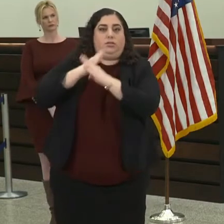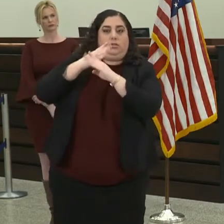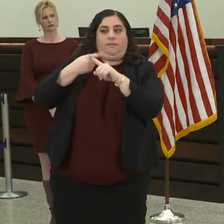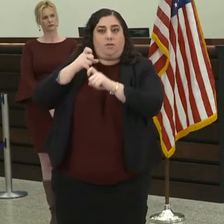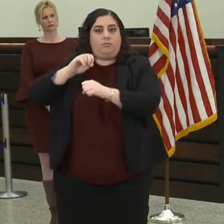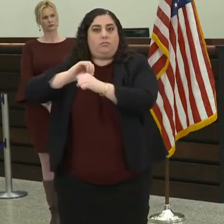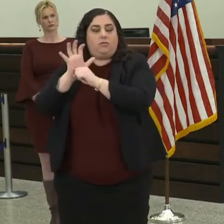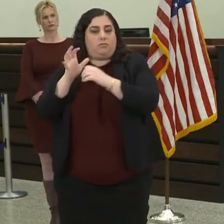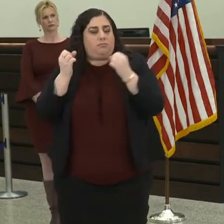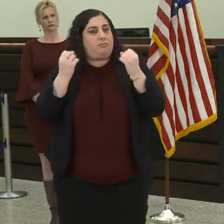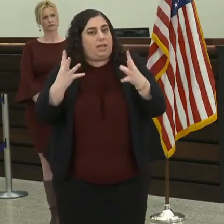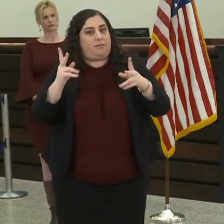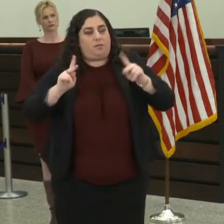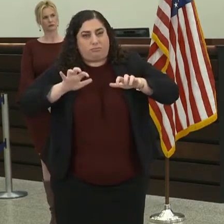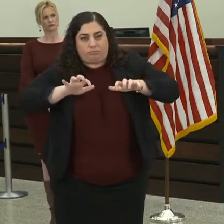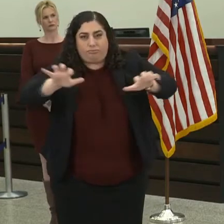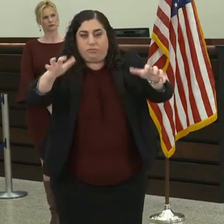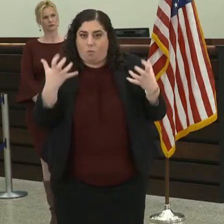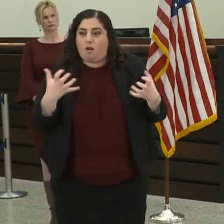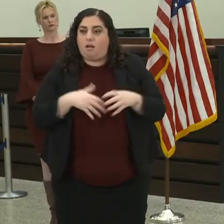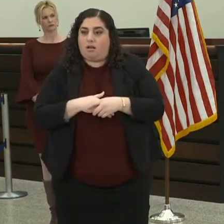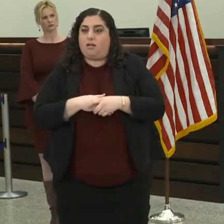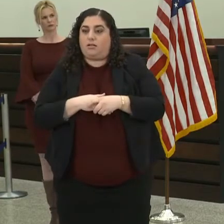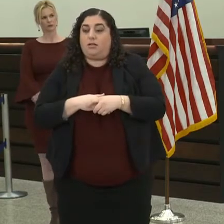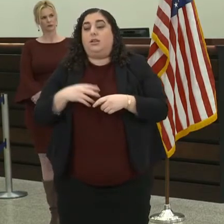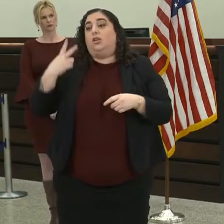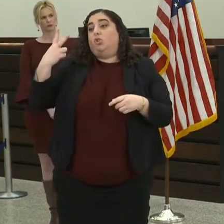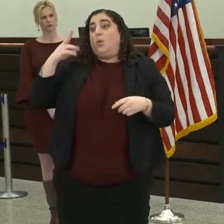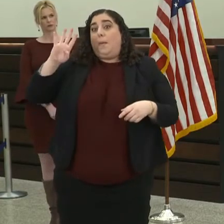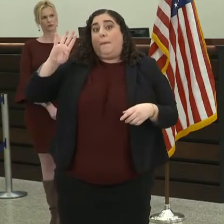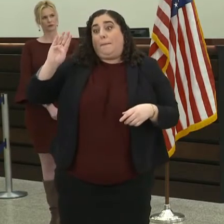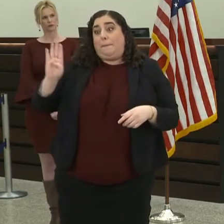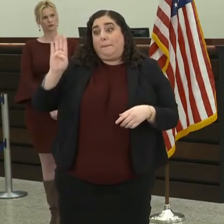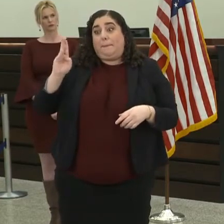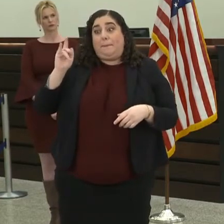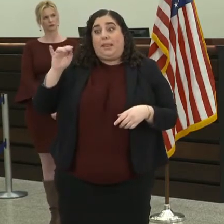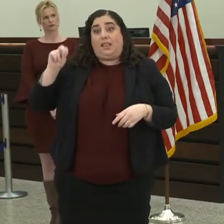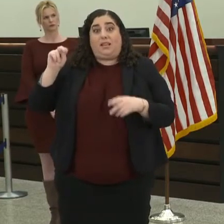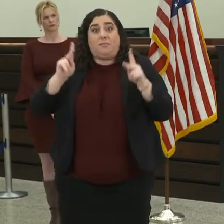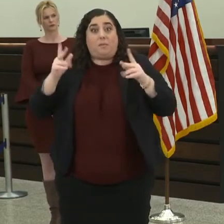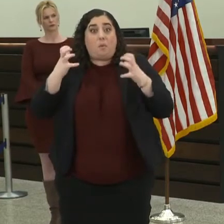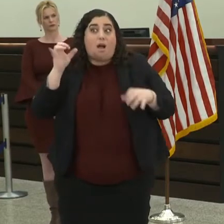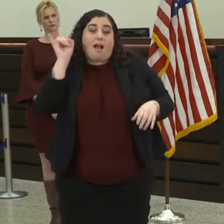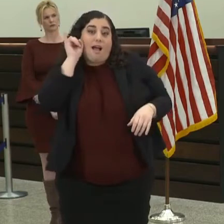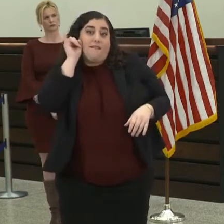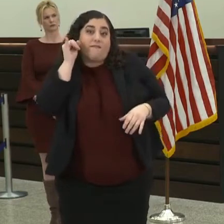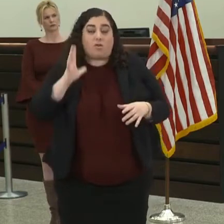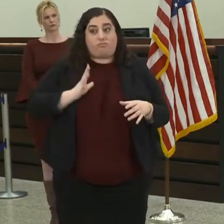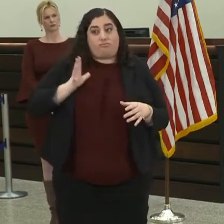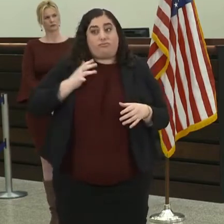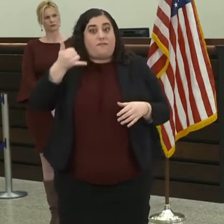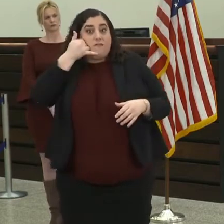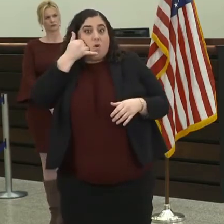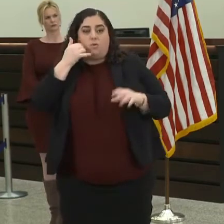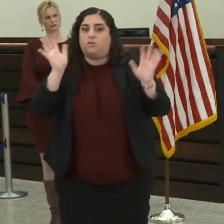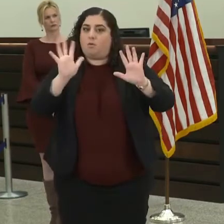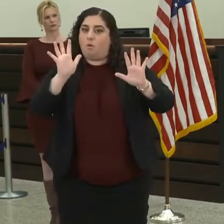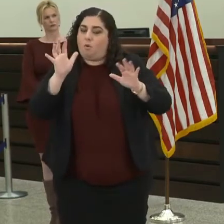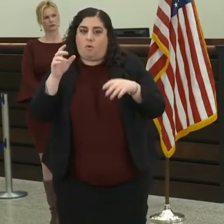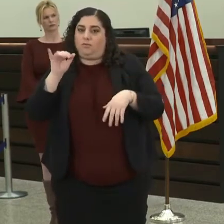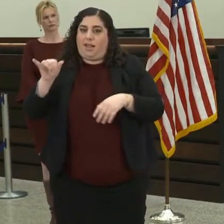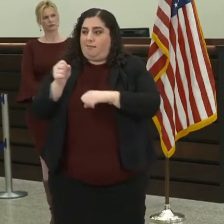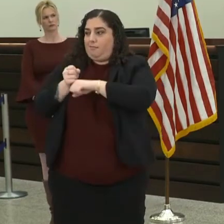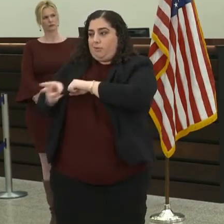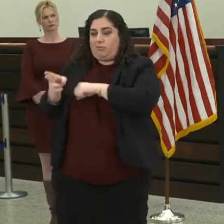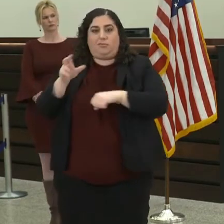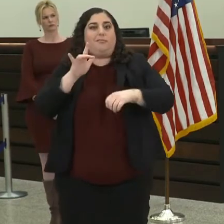that takes not only Arcturus' time, but the others behind me and several biotech companies here